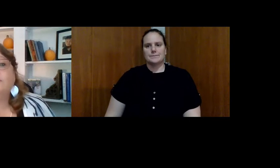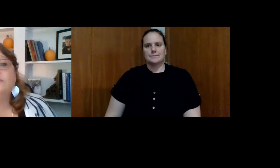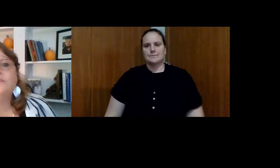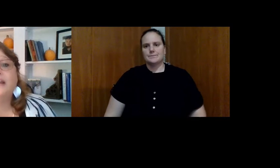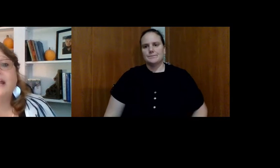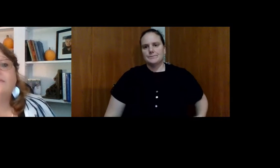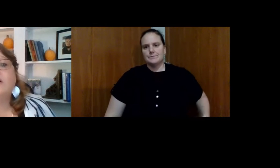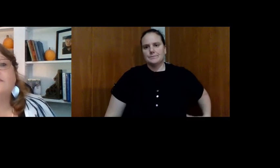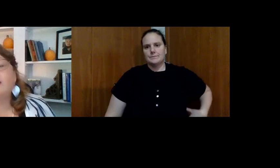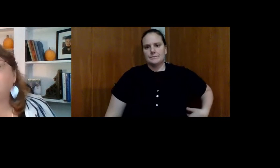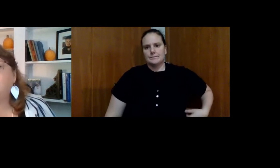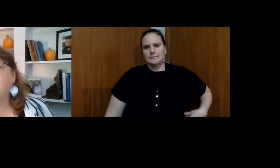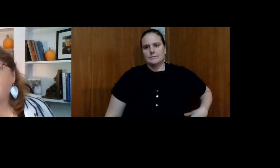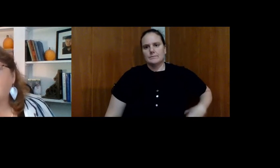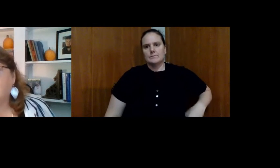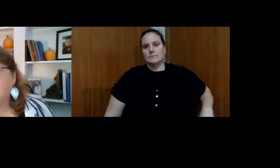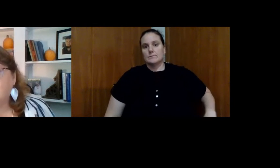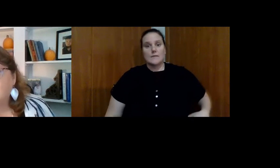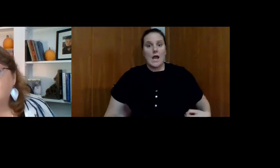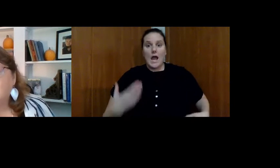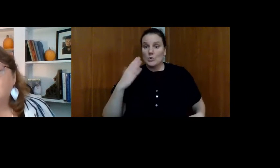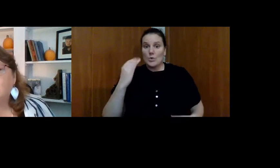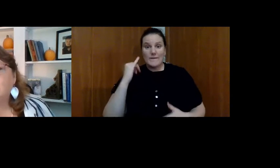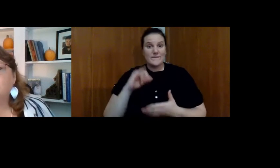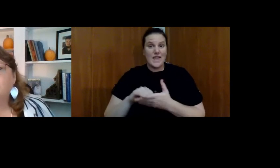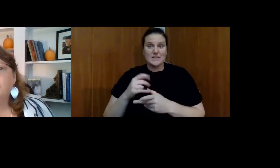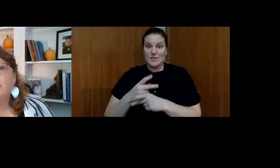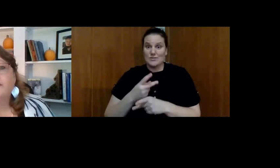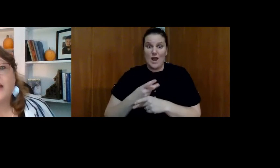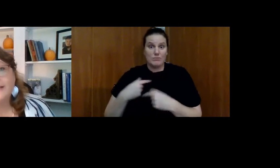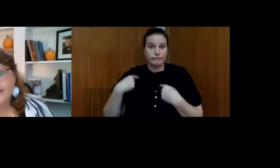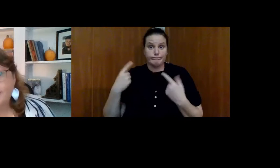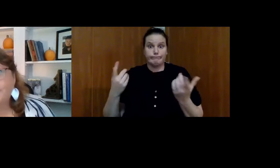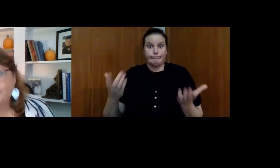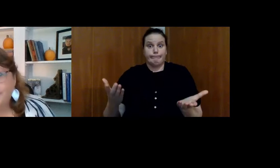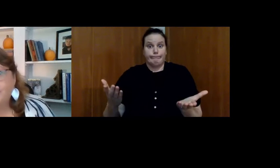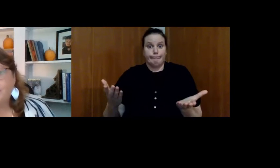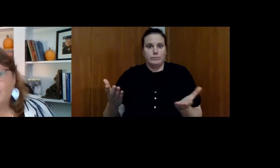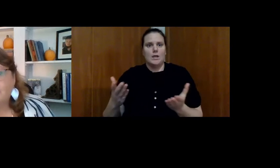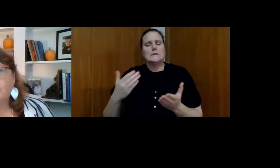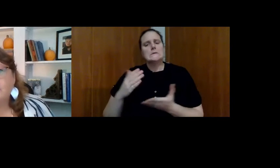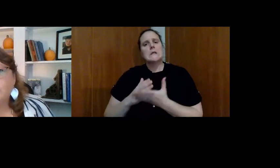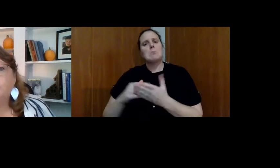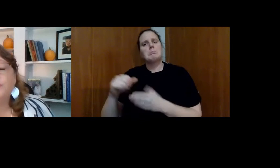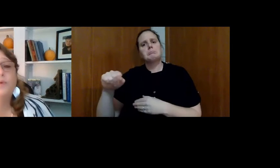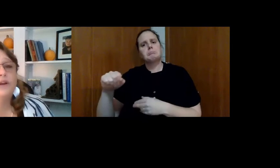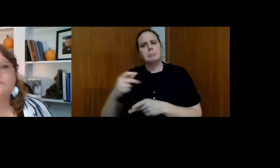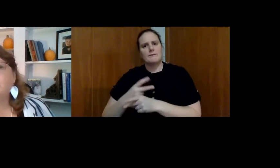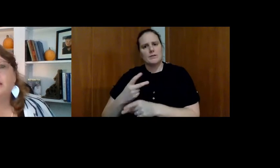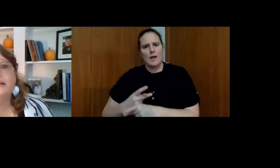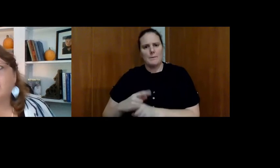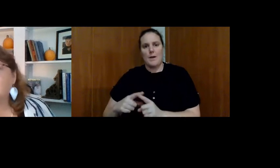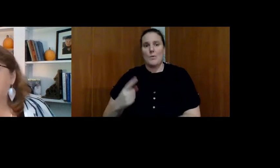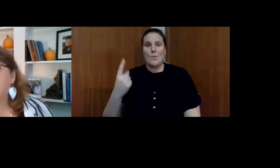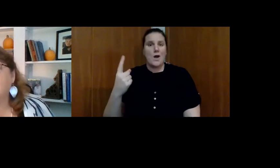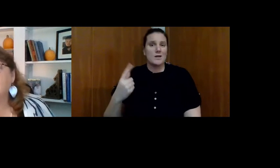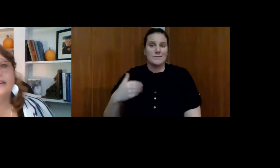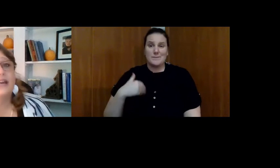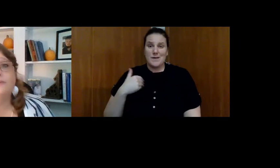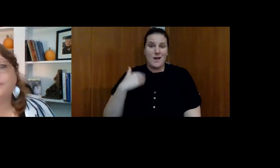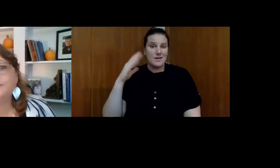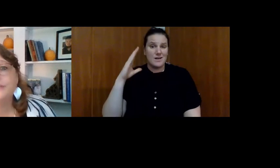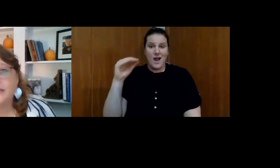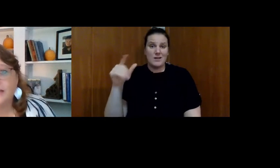I don't know that I have all of that figured out yet. I've got some of it figured out, but one of my young guys